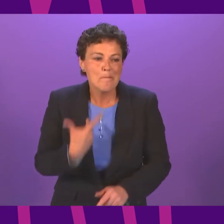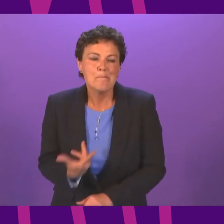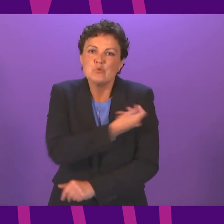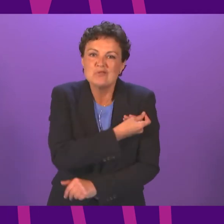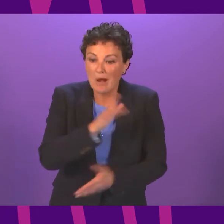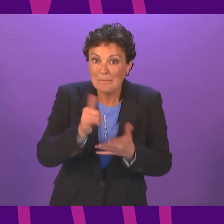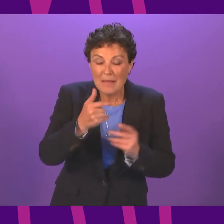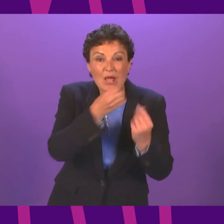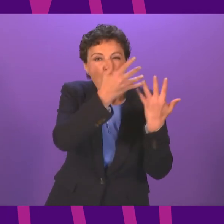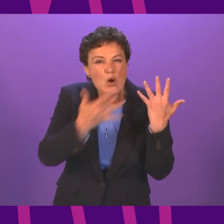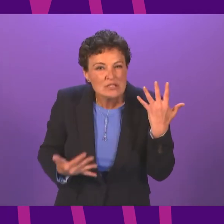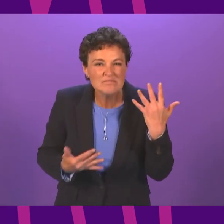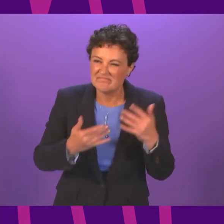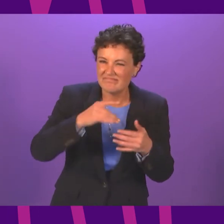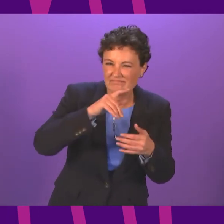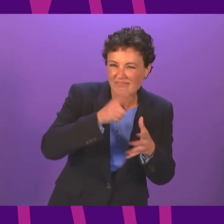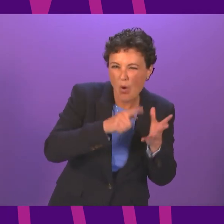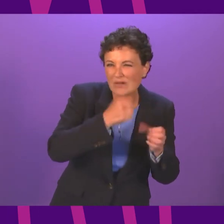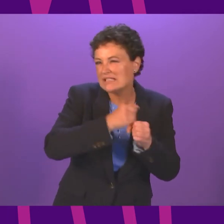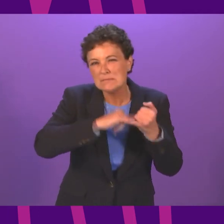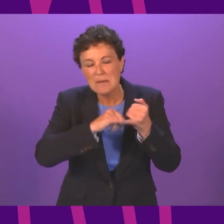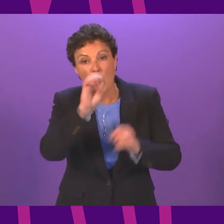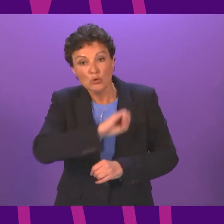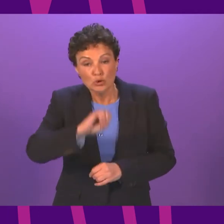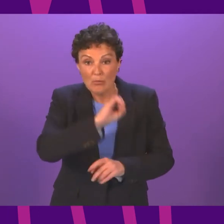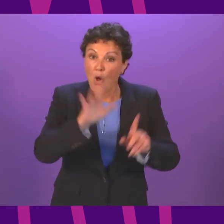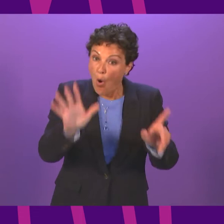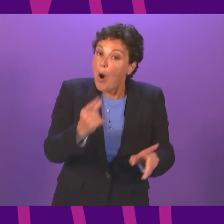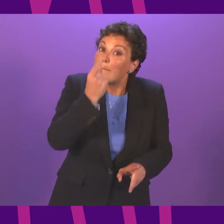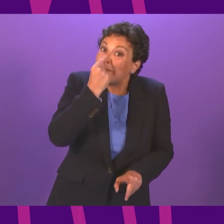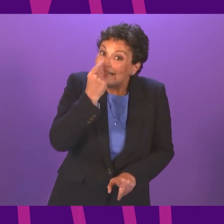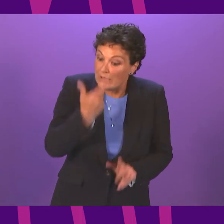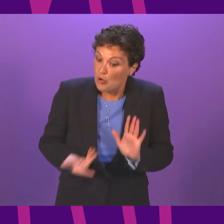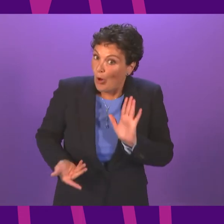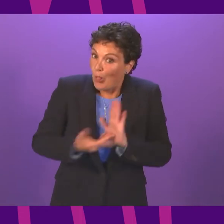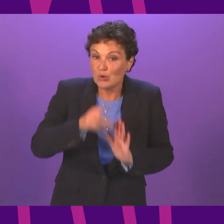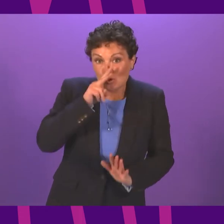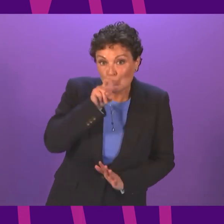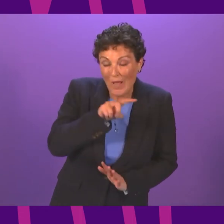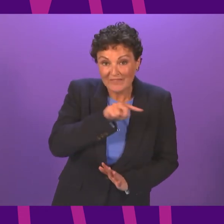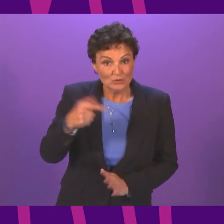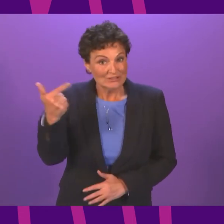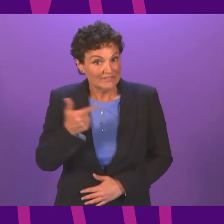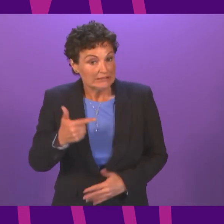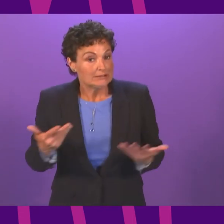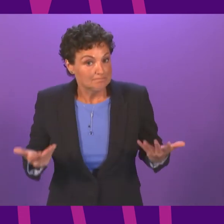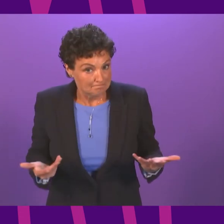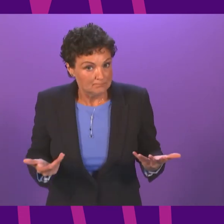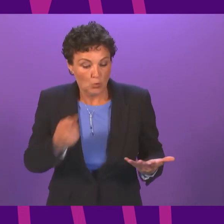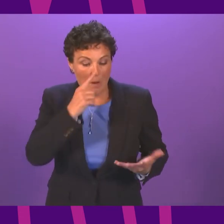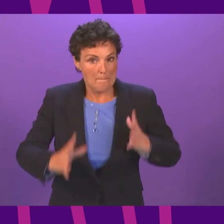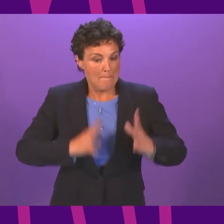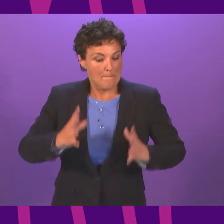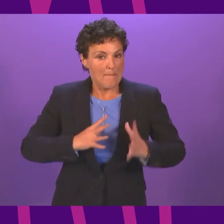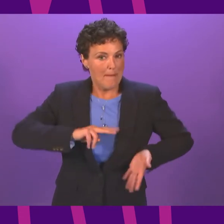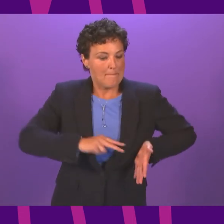jags this autumn and, of course, potential vaccination of 12 to 17-year-olds. There's no doubt vaccination offers us the